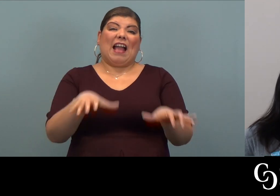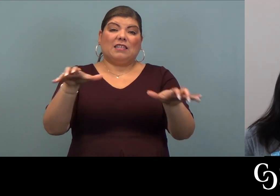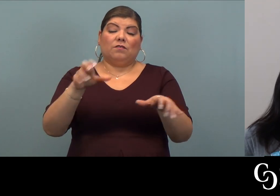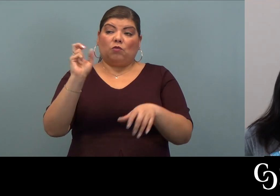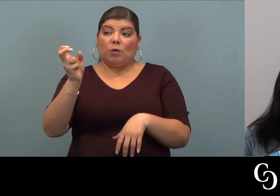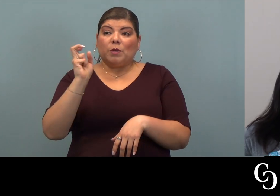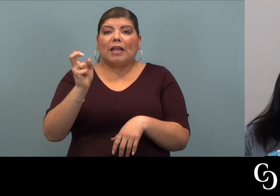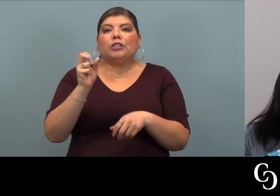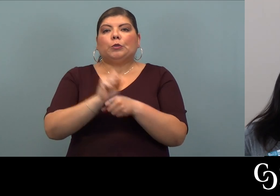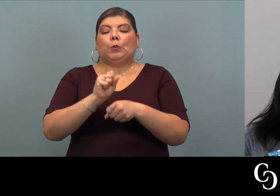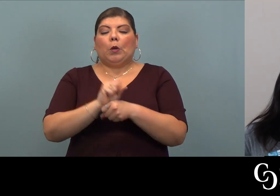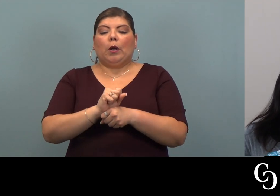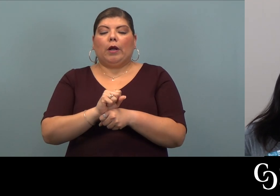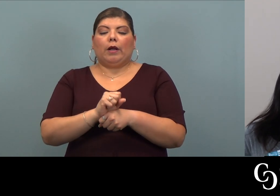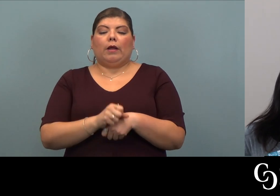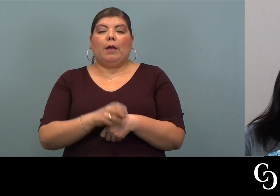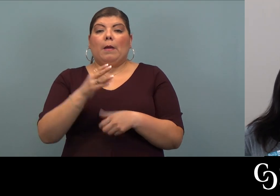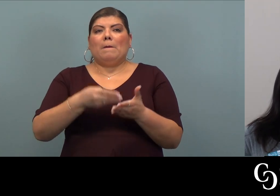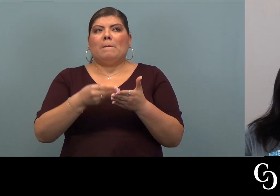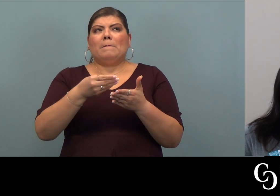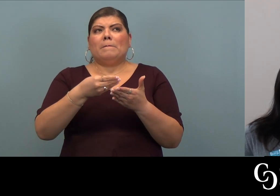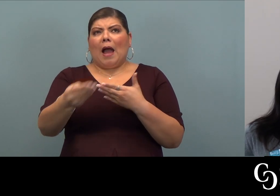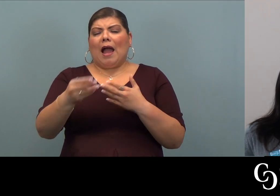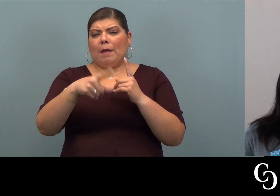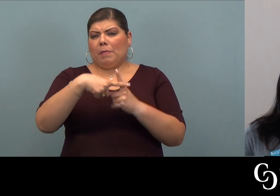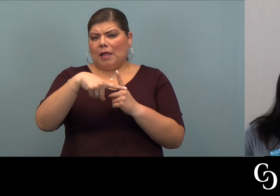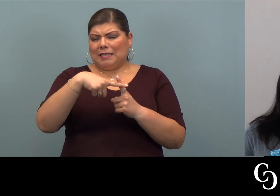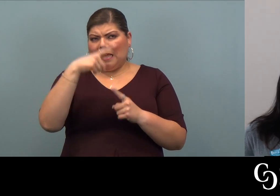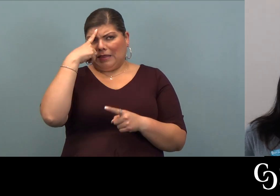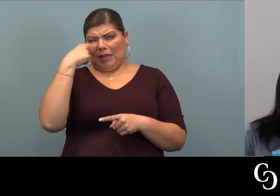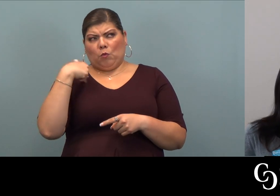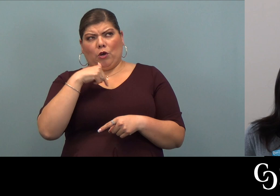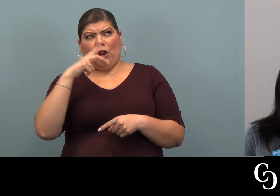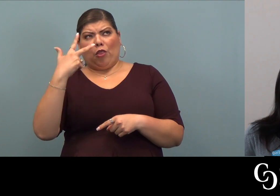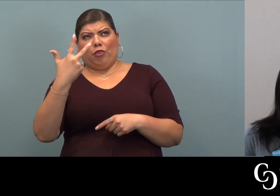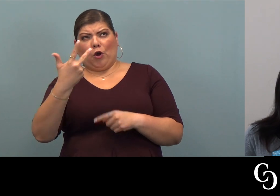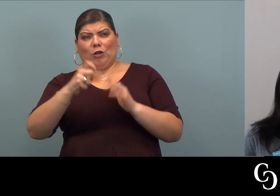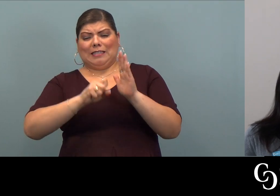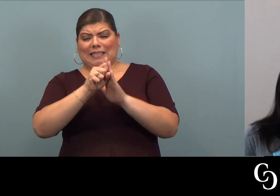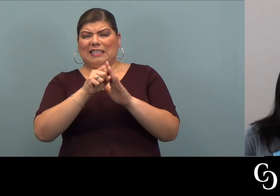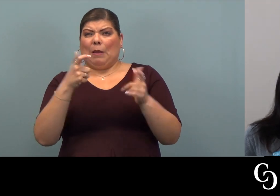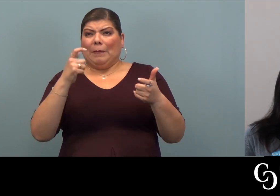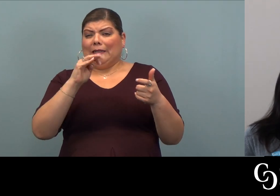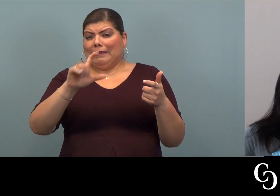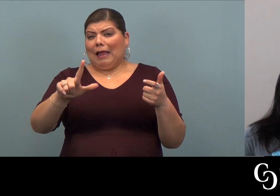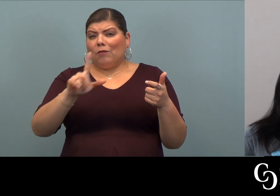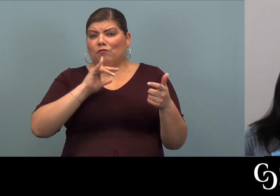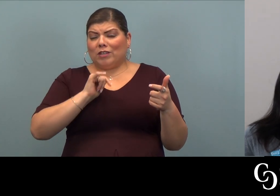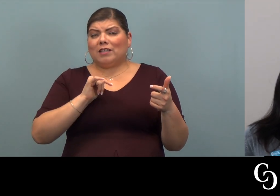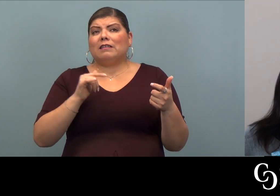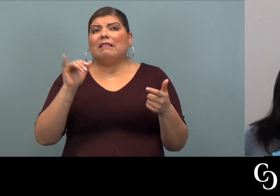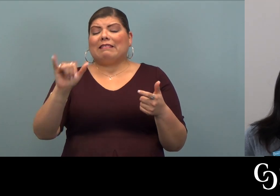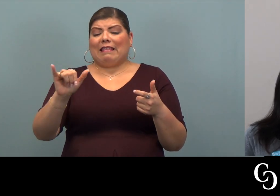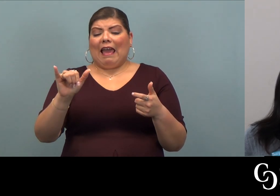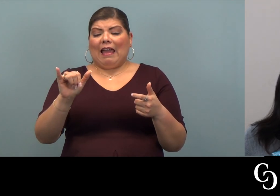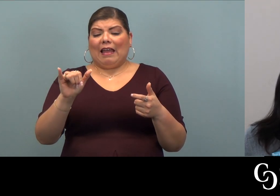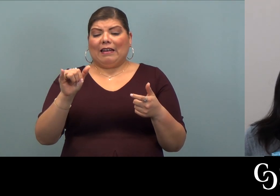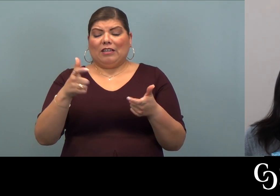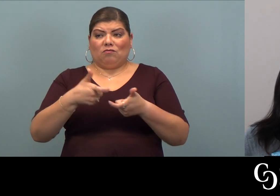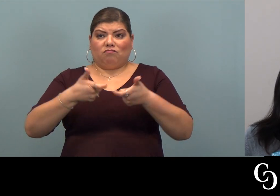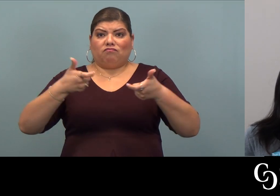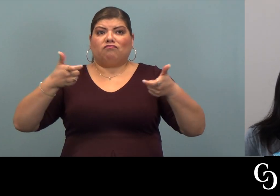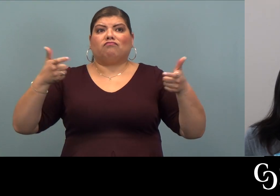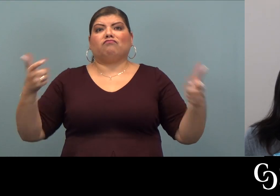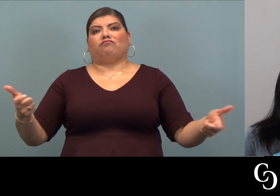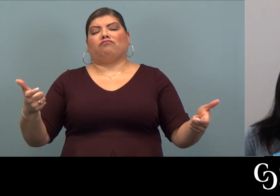transportation work. Bike Plus is a program that we have, I think we're in our third season now. It's a big deal. That cohort has